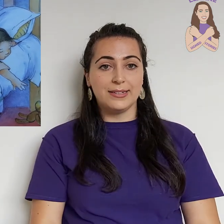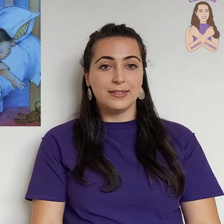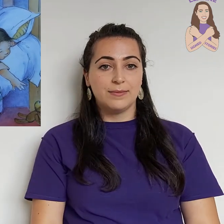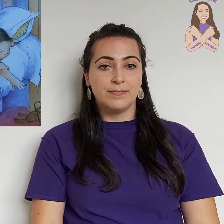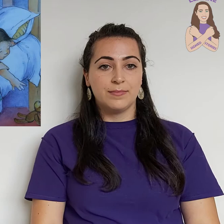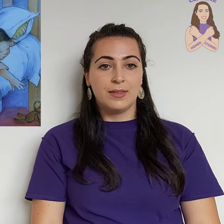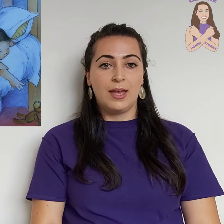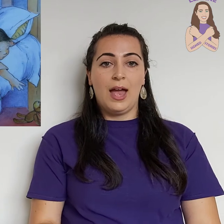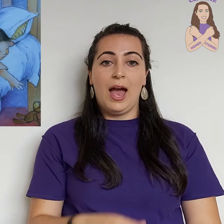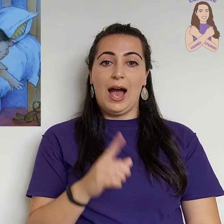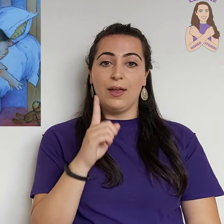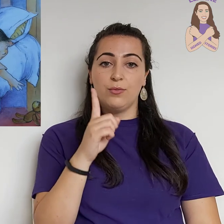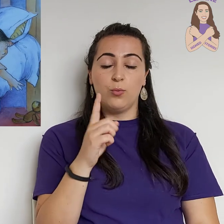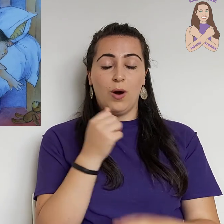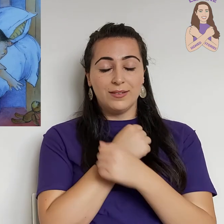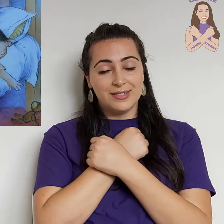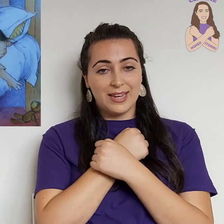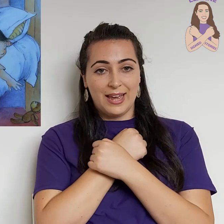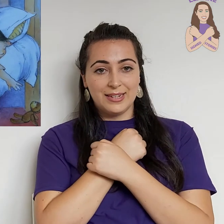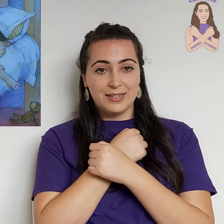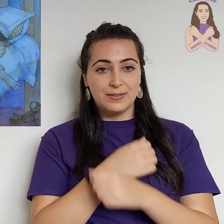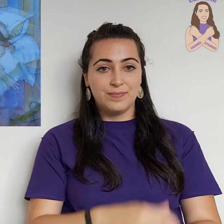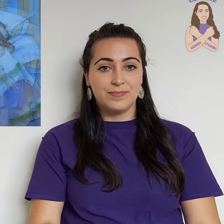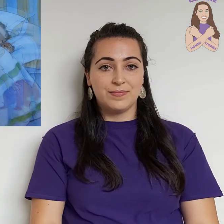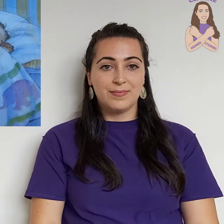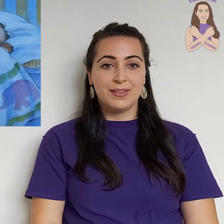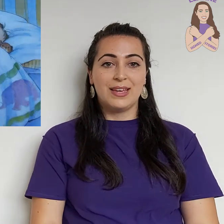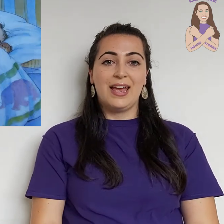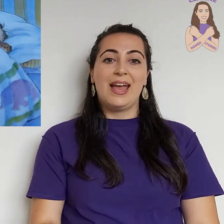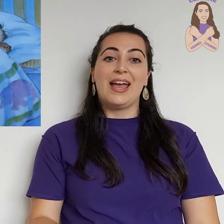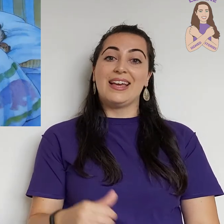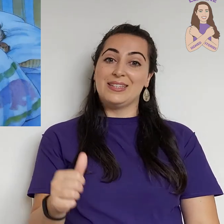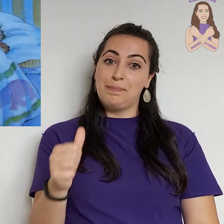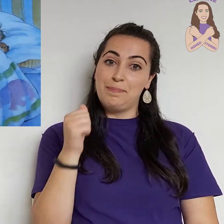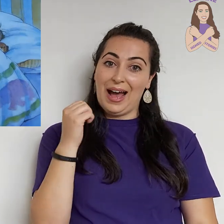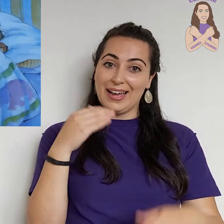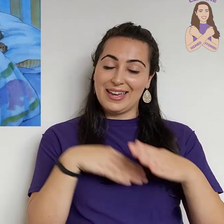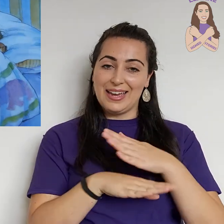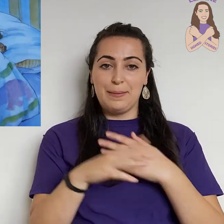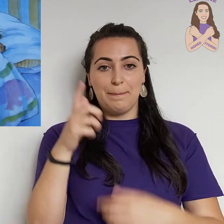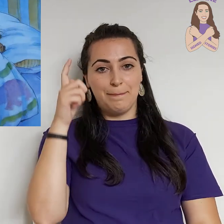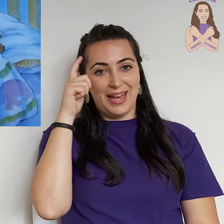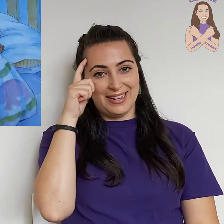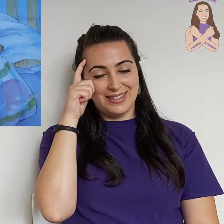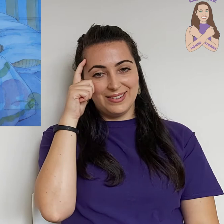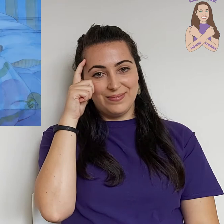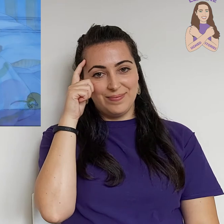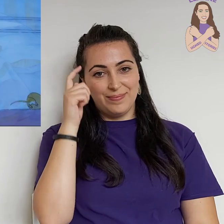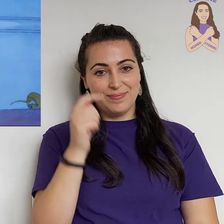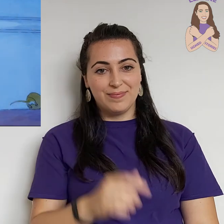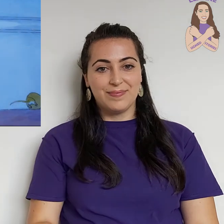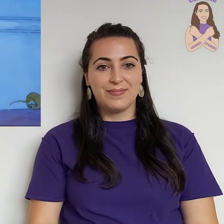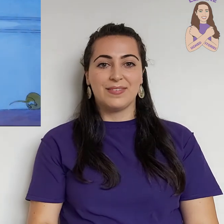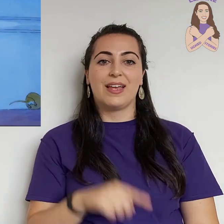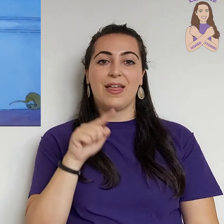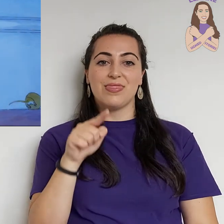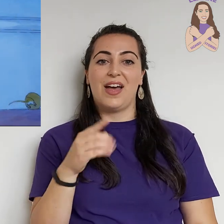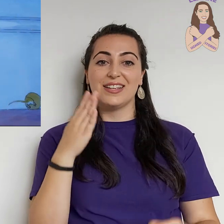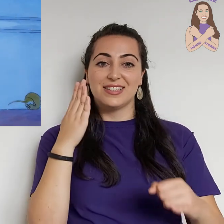And one Ted is back in bed. And one That's